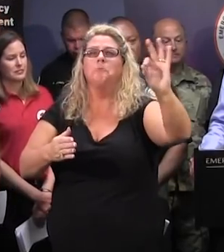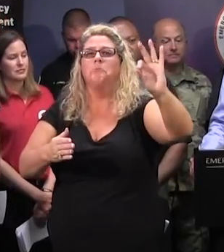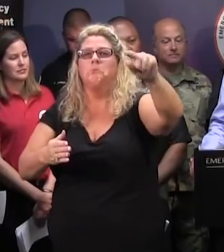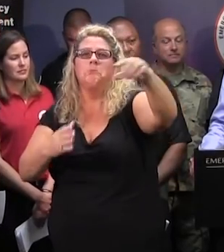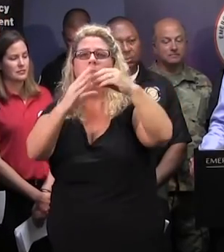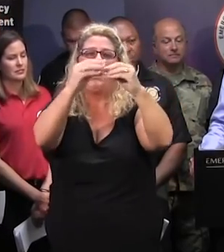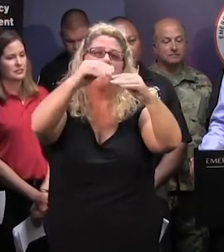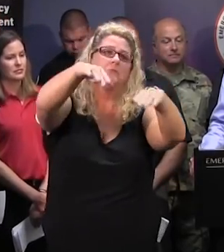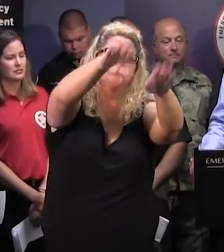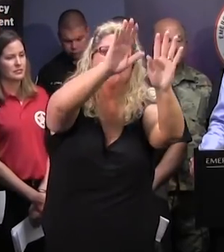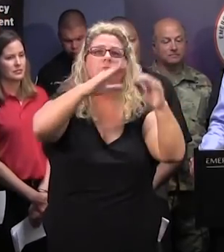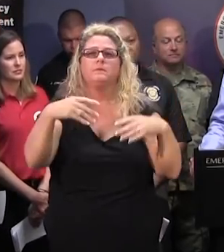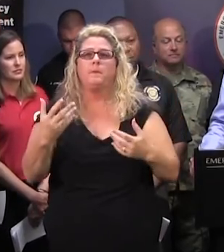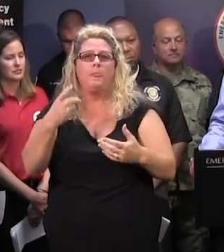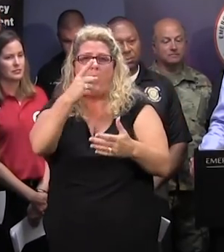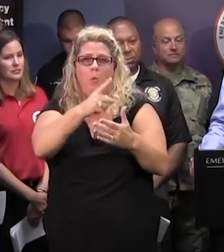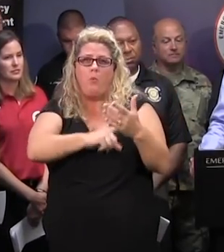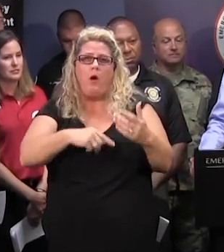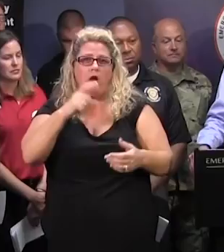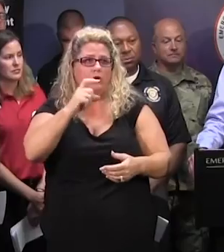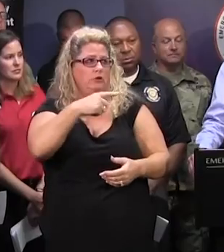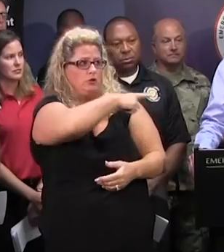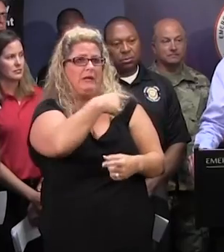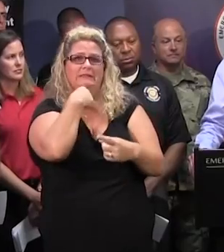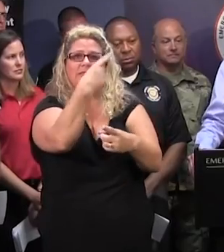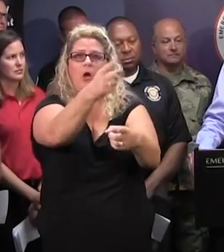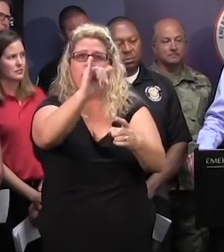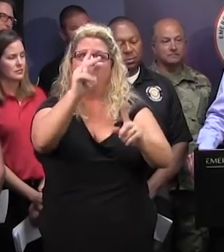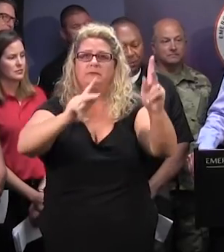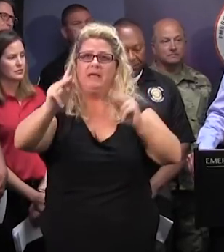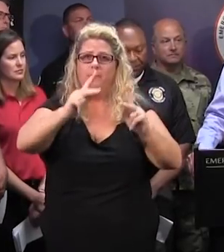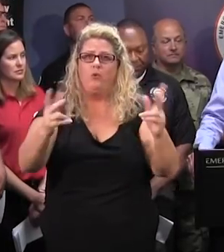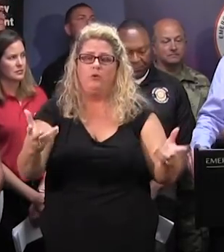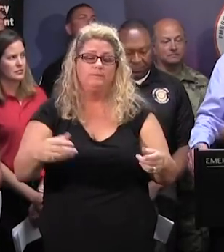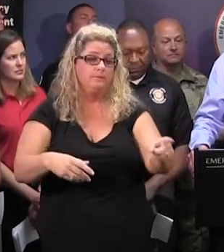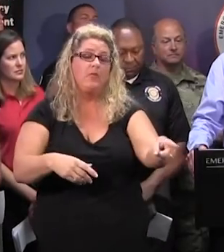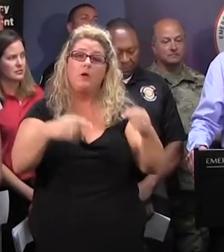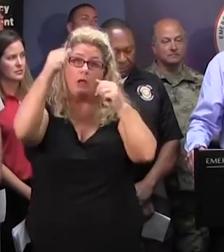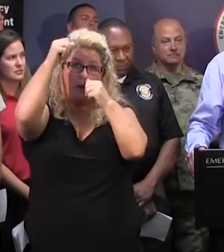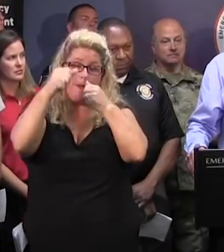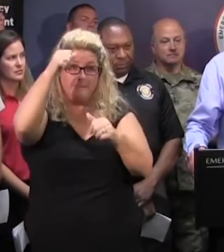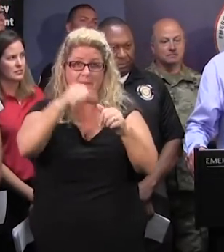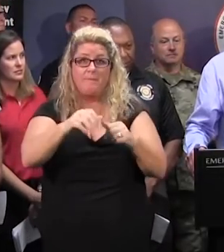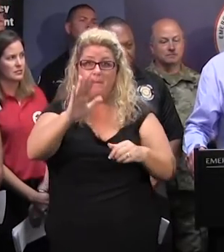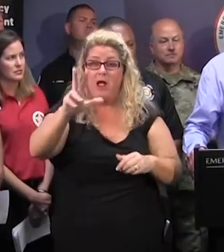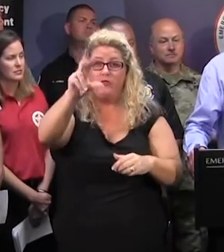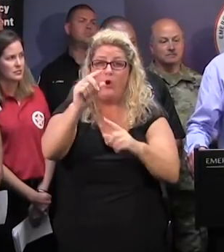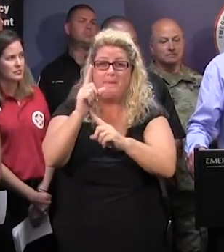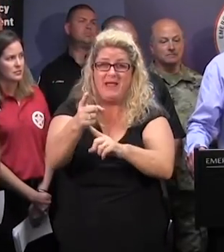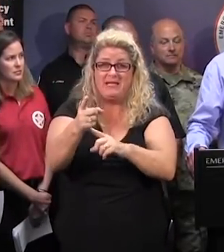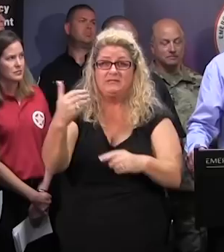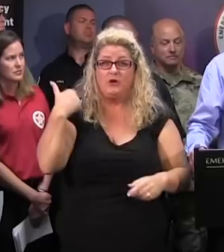coast, what's your message to them about what they should be watching? Well, the most recent part of that message started about 30 minutes ago when we